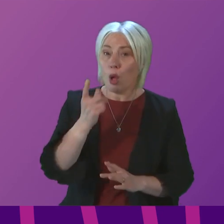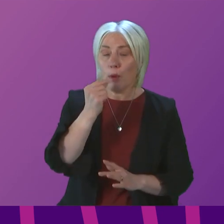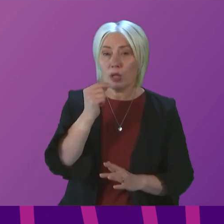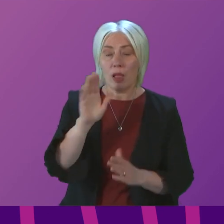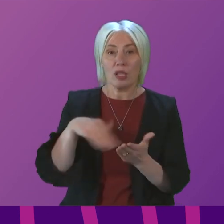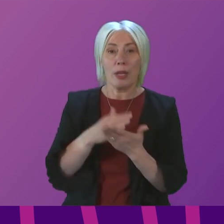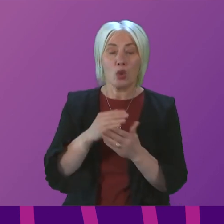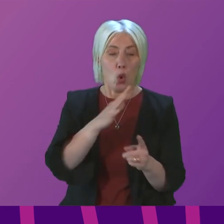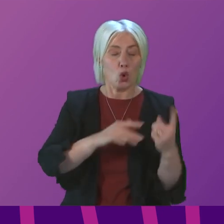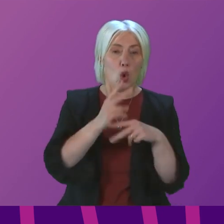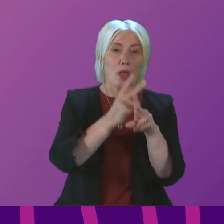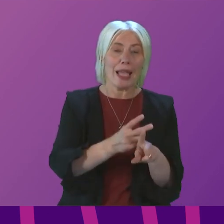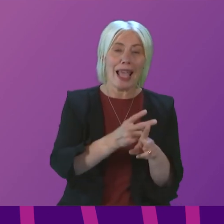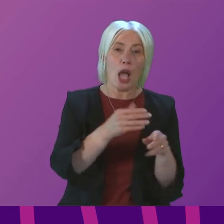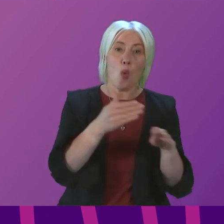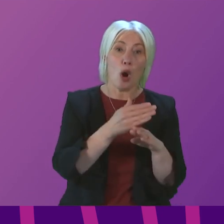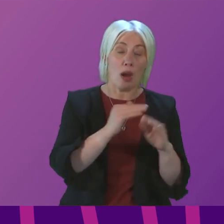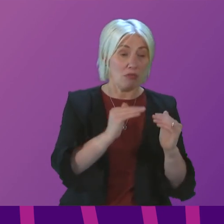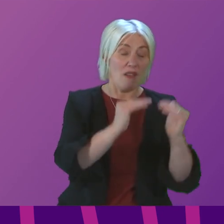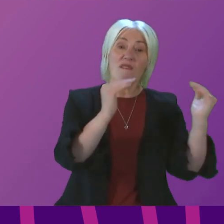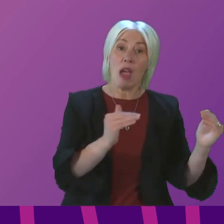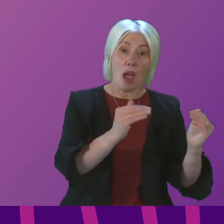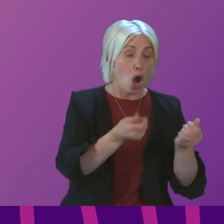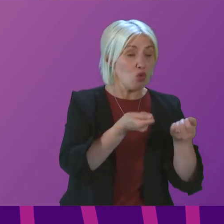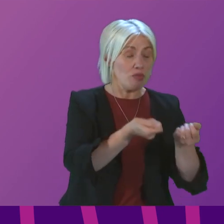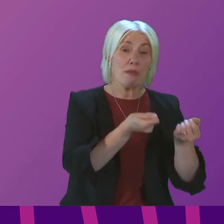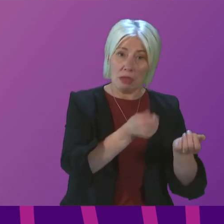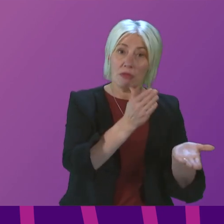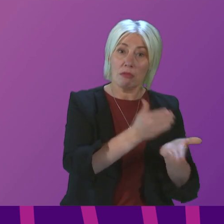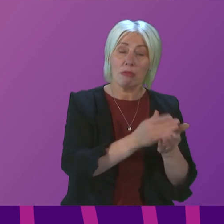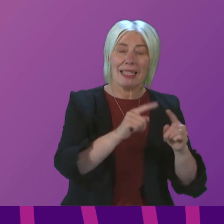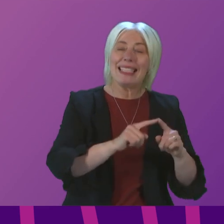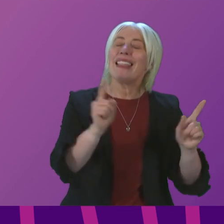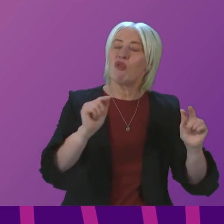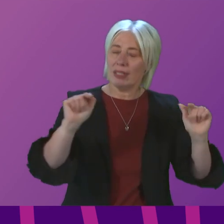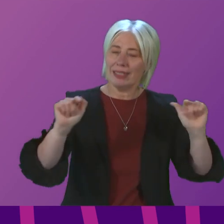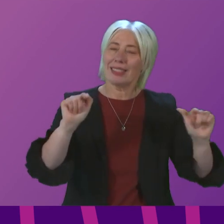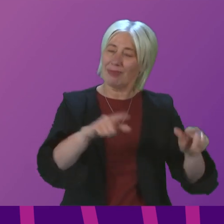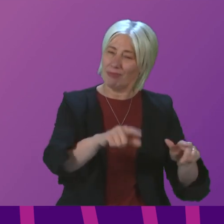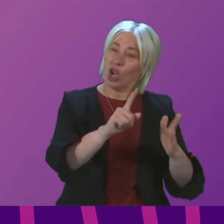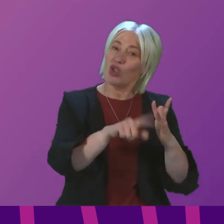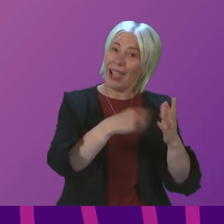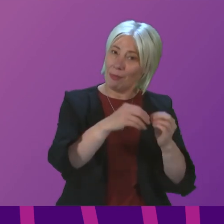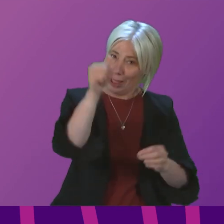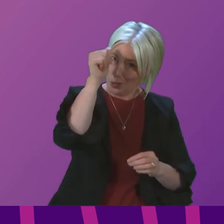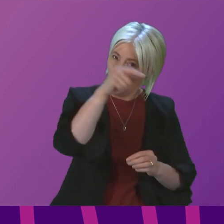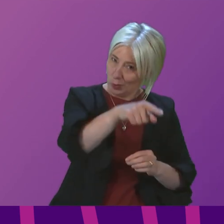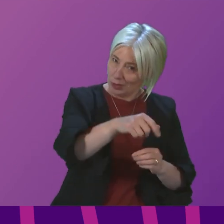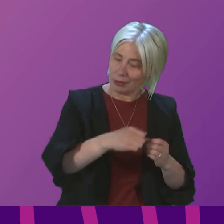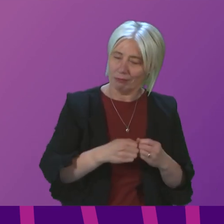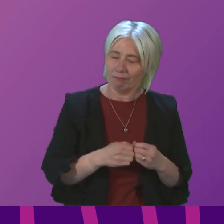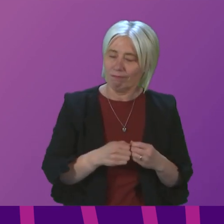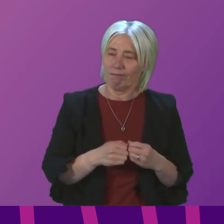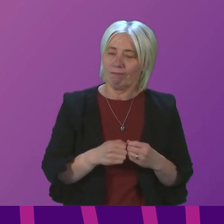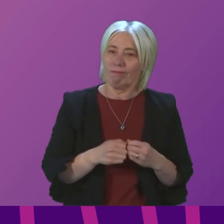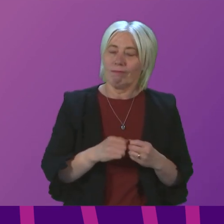social care workers are treated fairly. There is a difference, course, and Jackie Bailey is well aware of this. In fact, I think she referenced it.